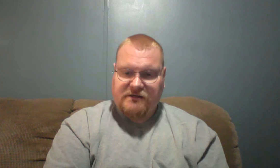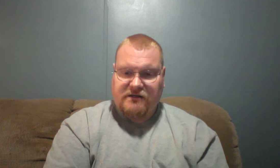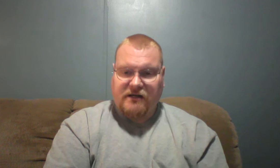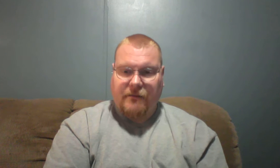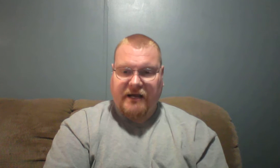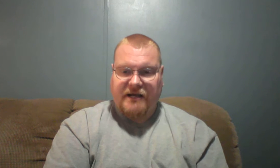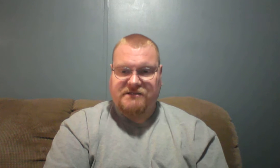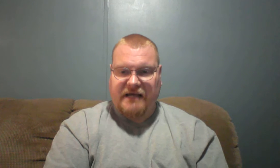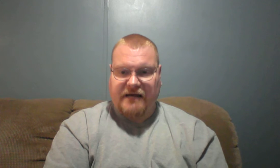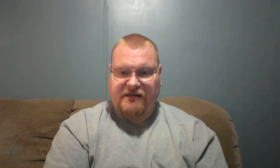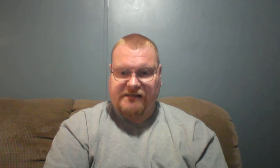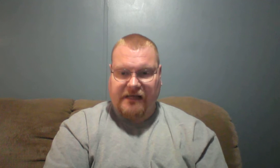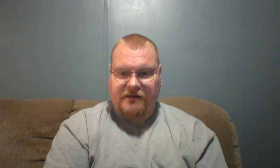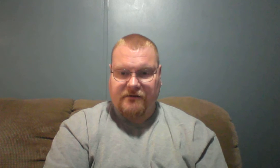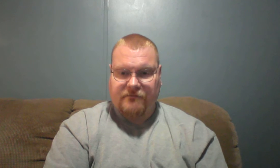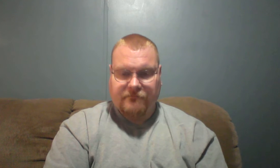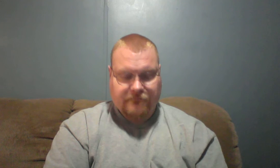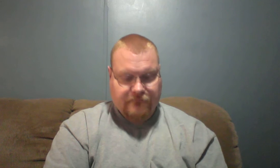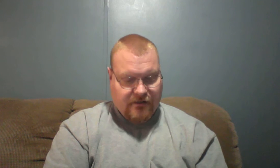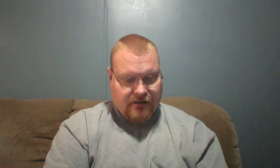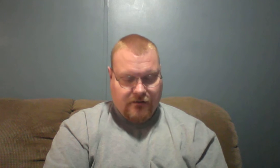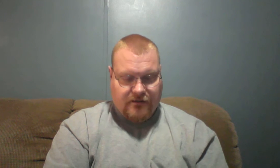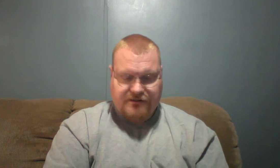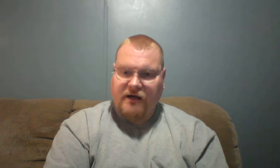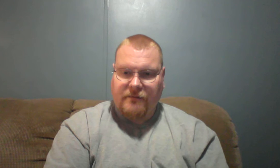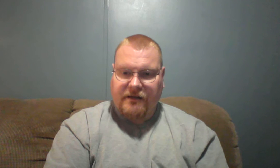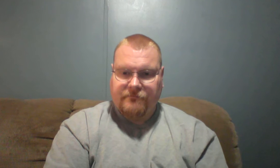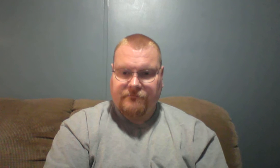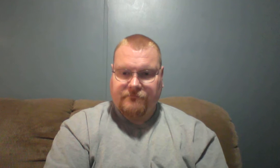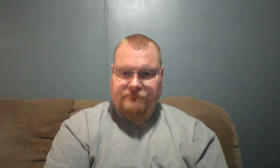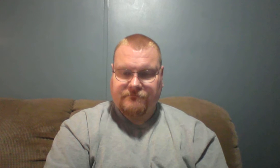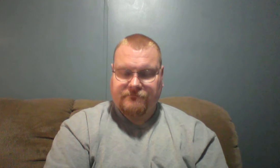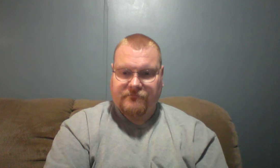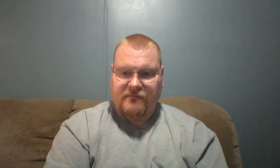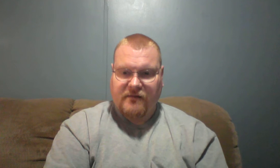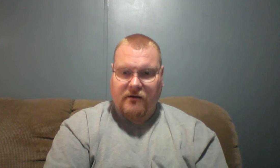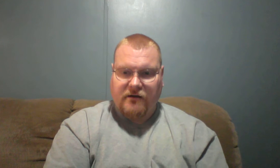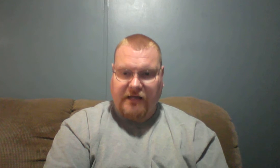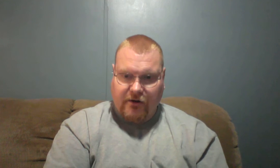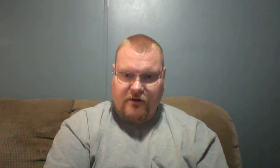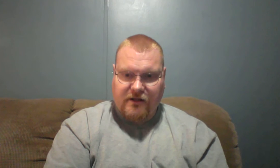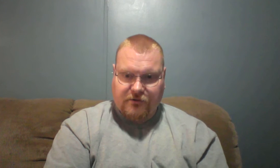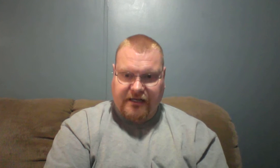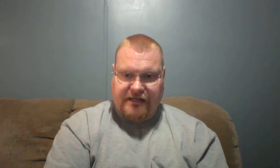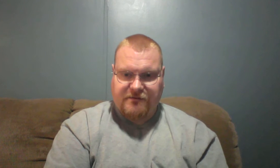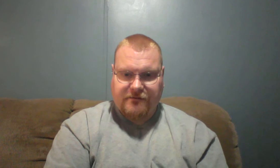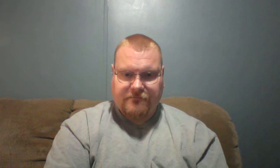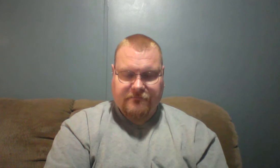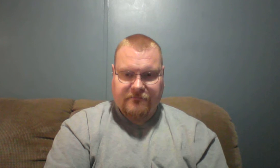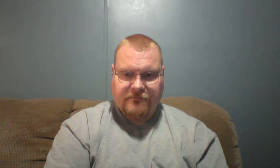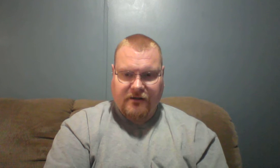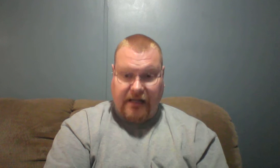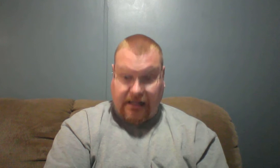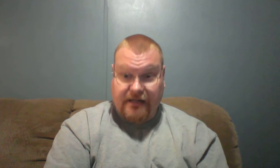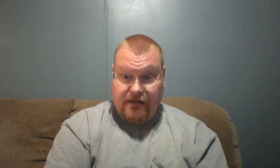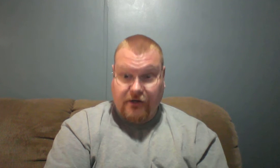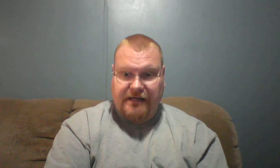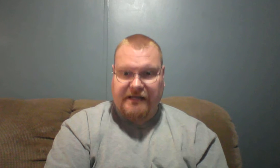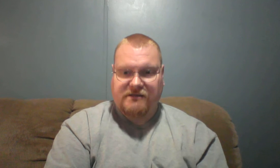The denominations have accepted sodomy. And I know in the Old Testament, and in the New Testament,